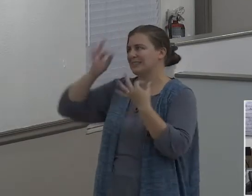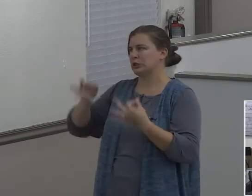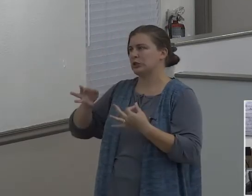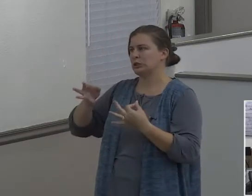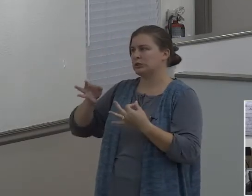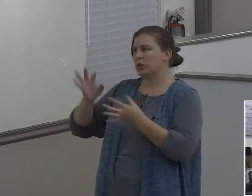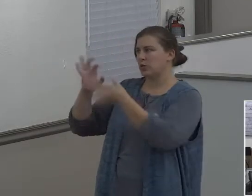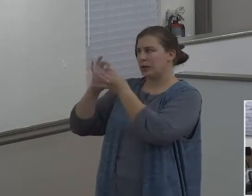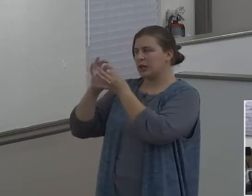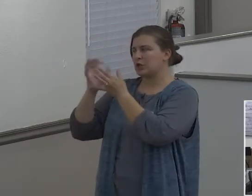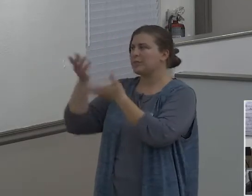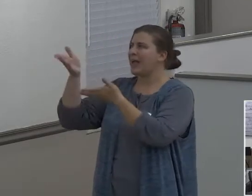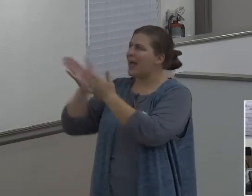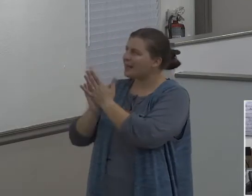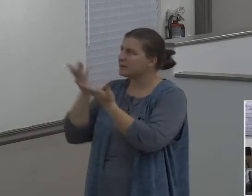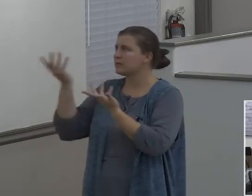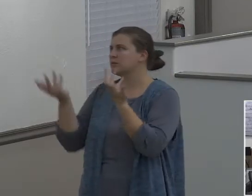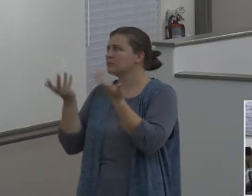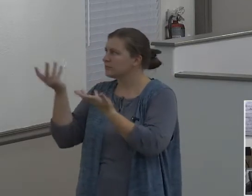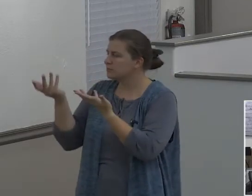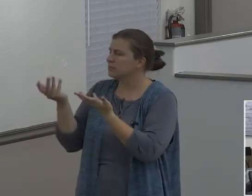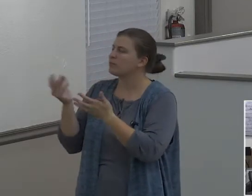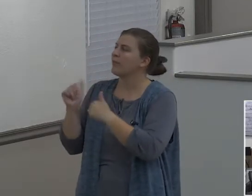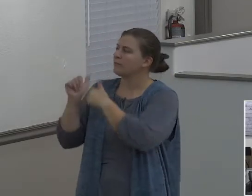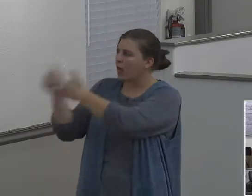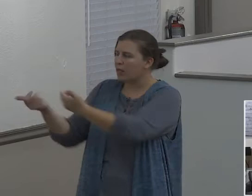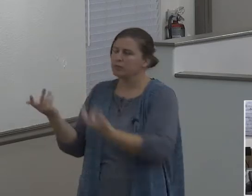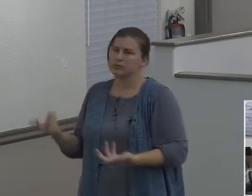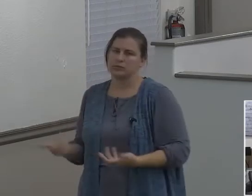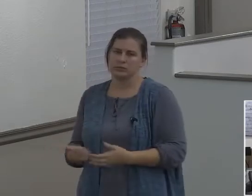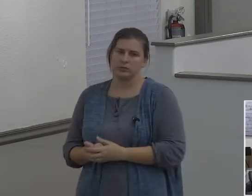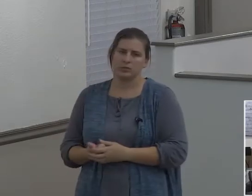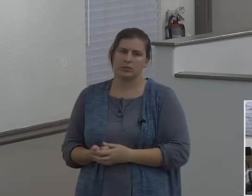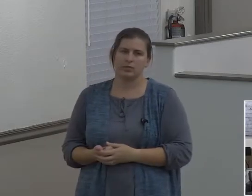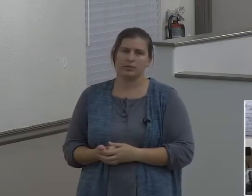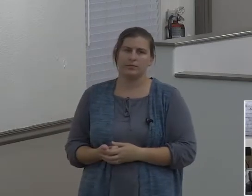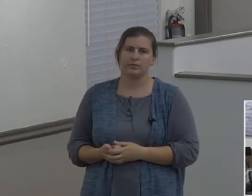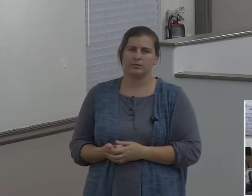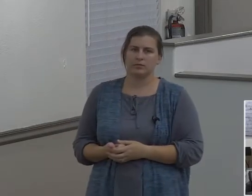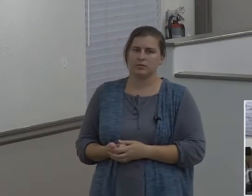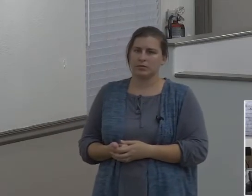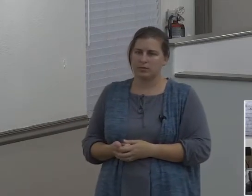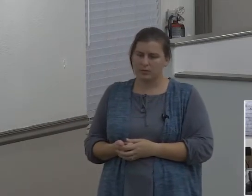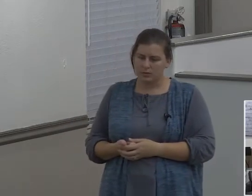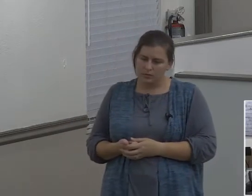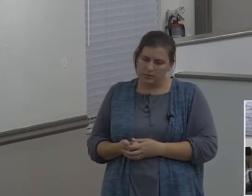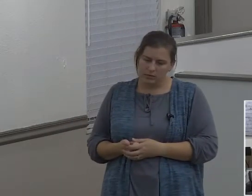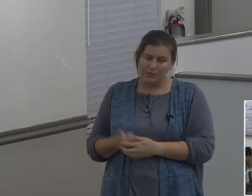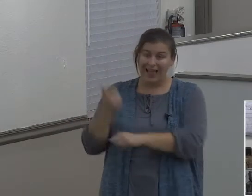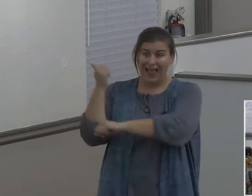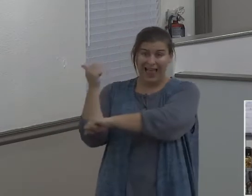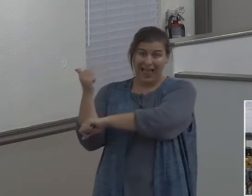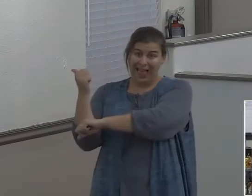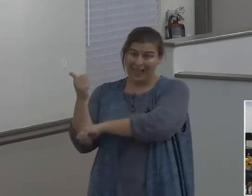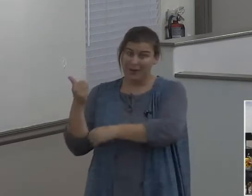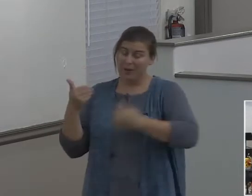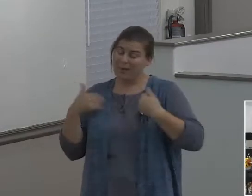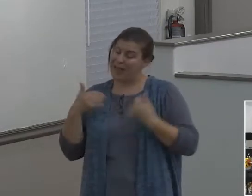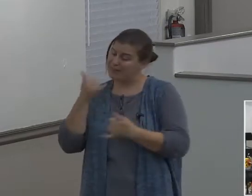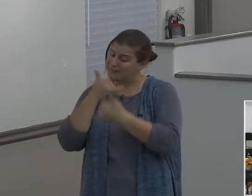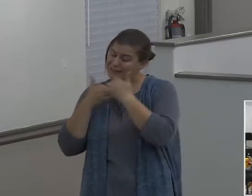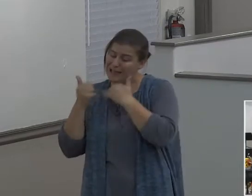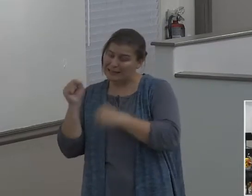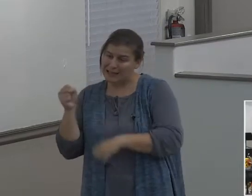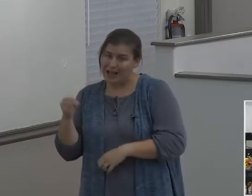That's where he went, the direction he chose. Abraham made his own mistakes along the way. There's no